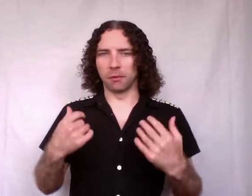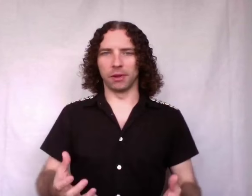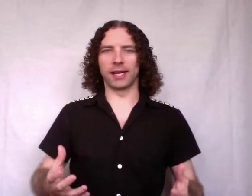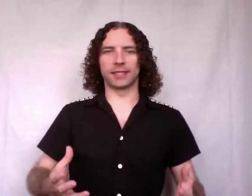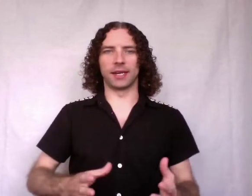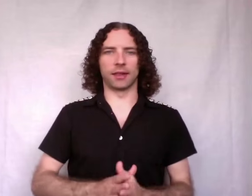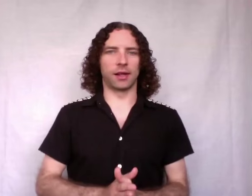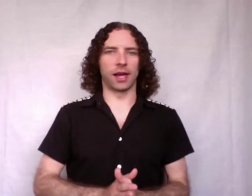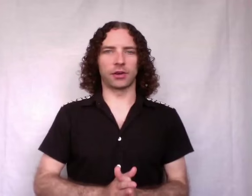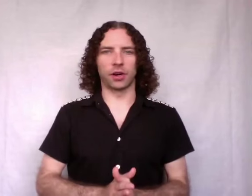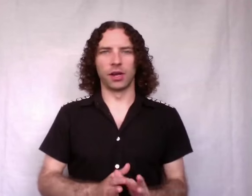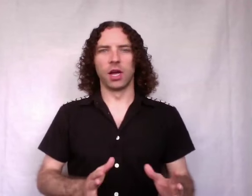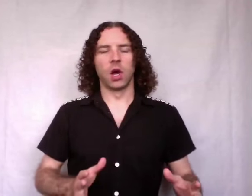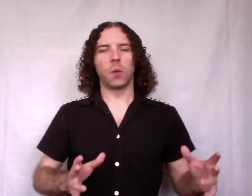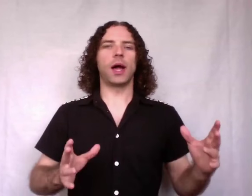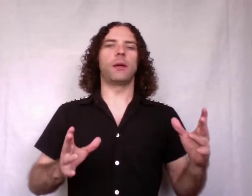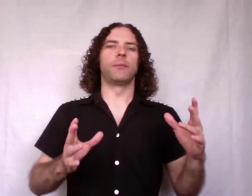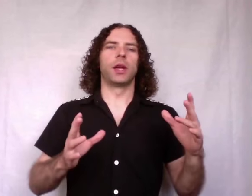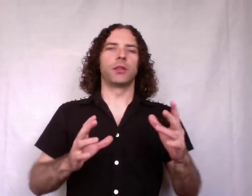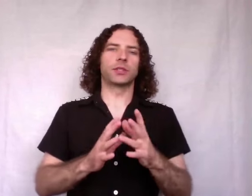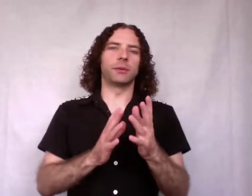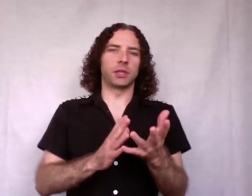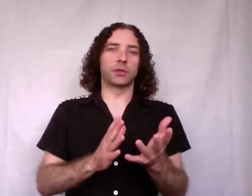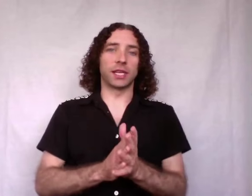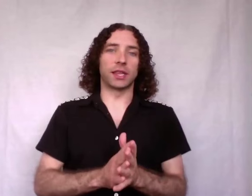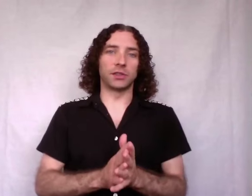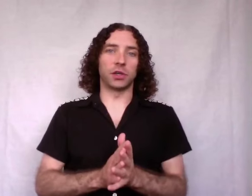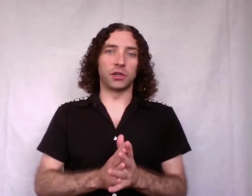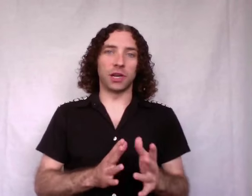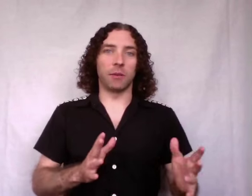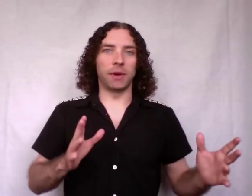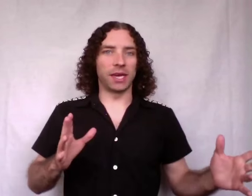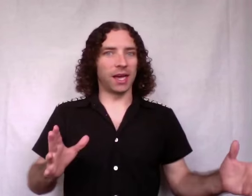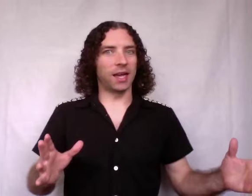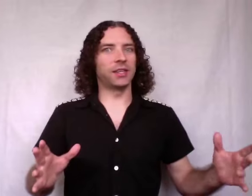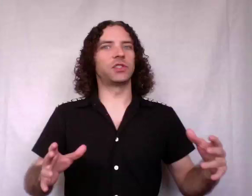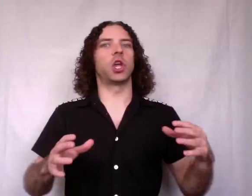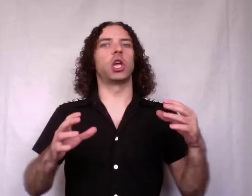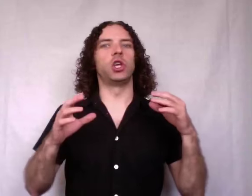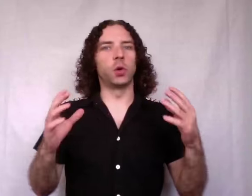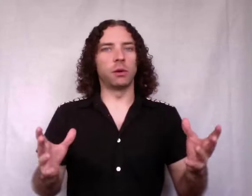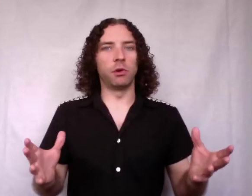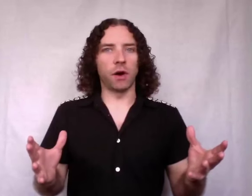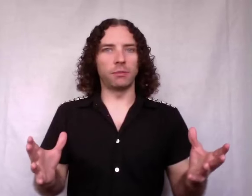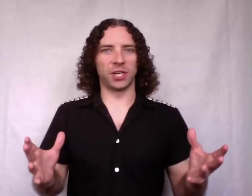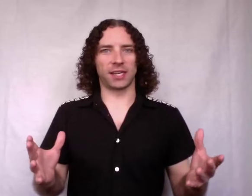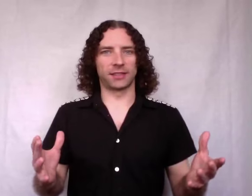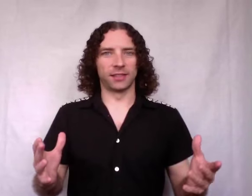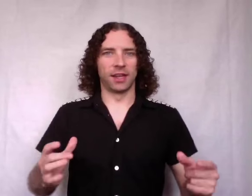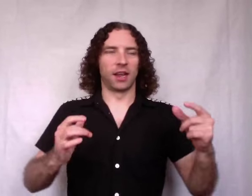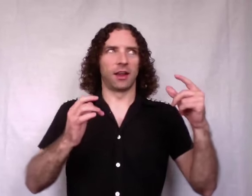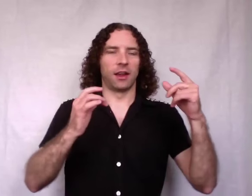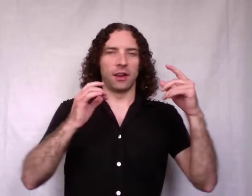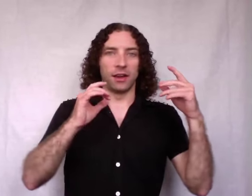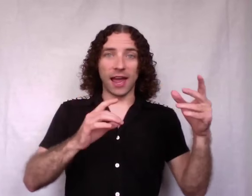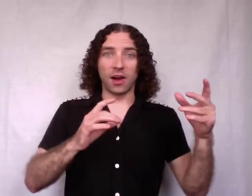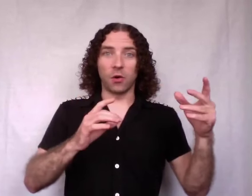complexity into the collector. Well, there's some interesting things you could do now because you can move objects. Now